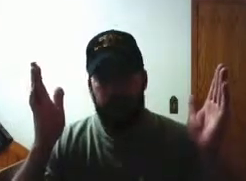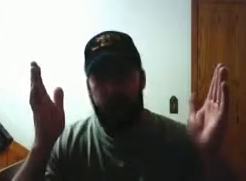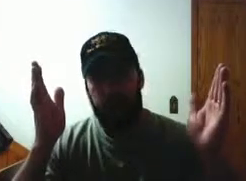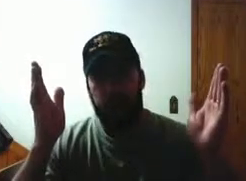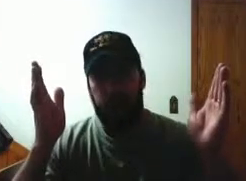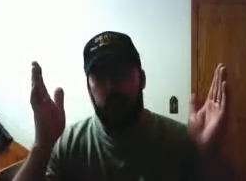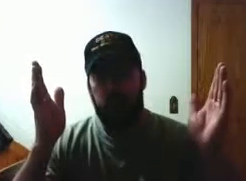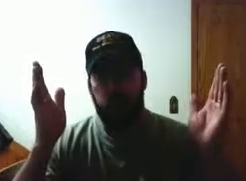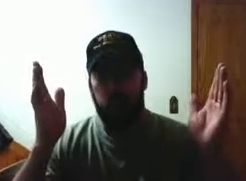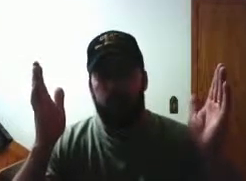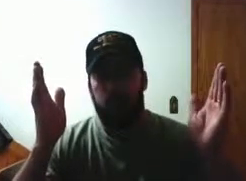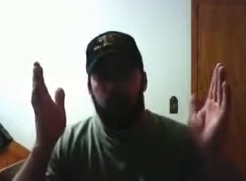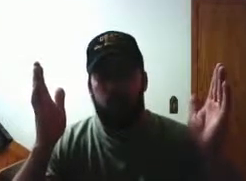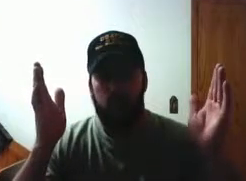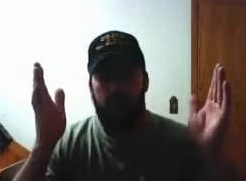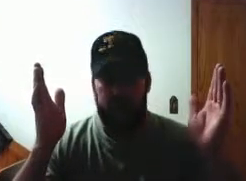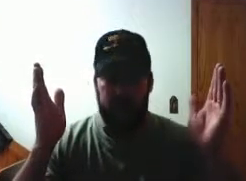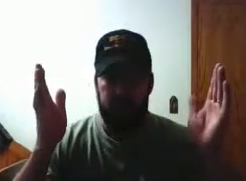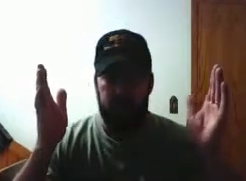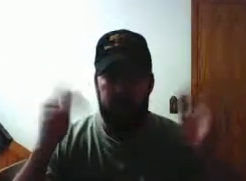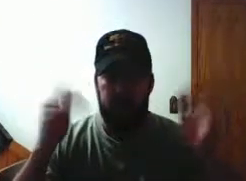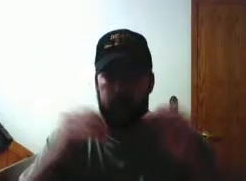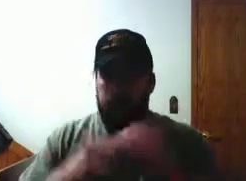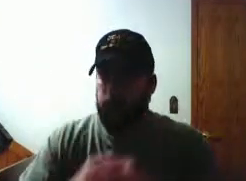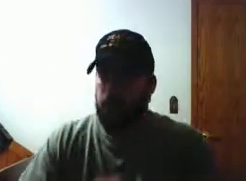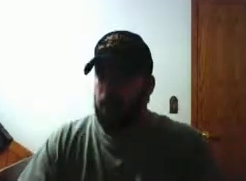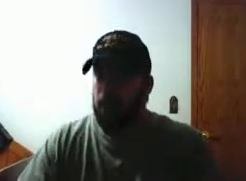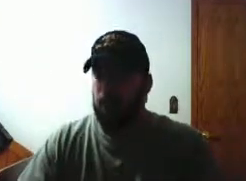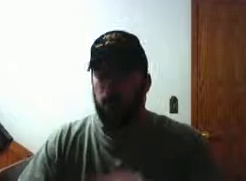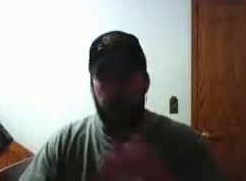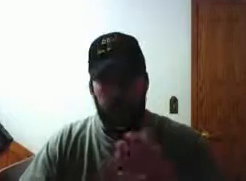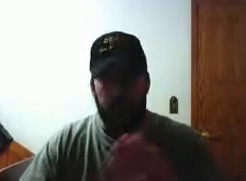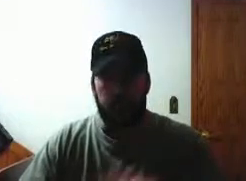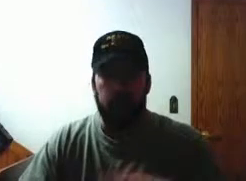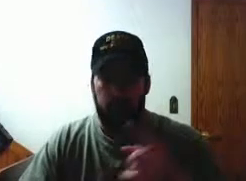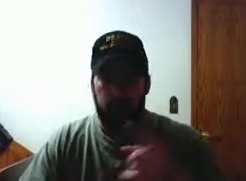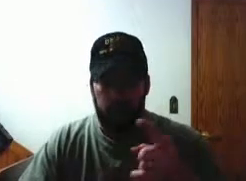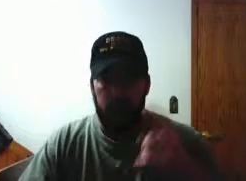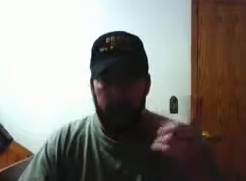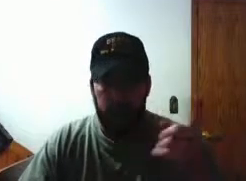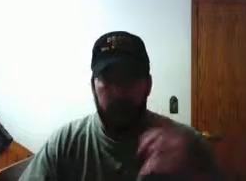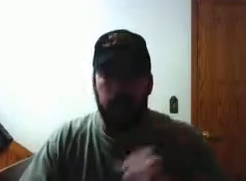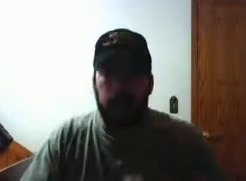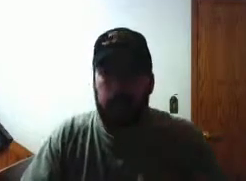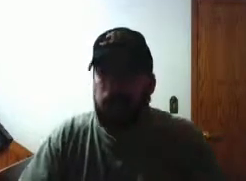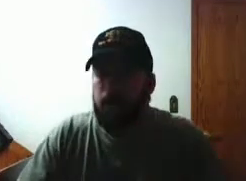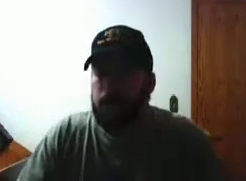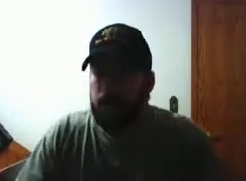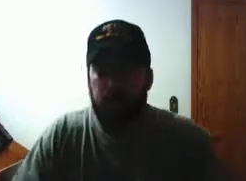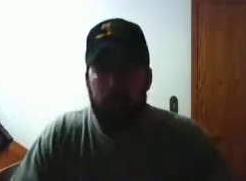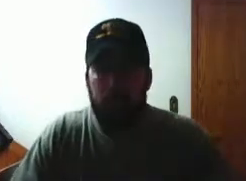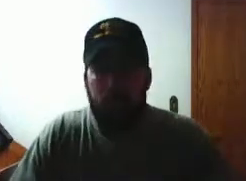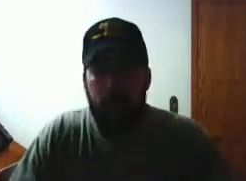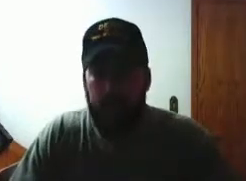get over it grow up and quit whining okay and you know who i'm talking to but anyway let's move on to the subject matter at hand